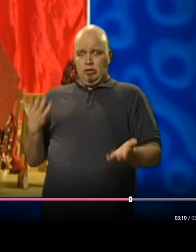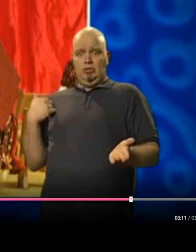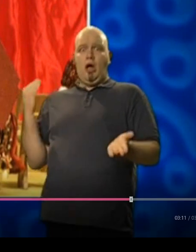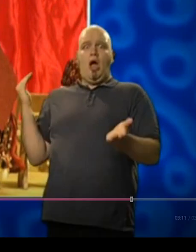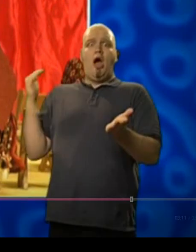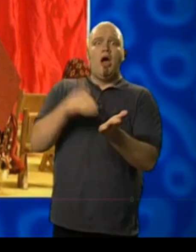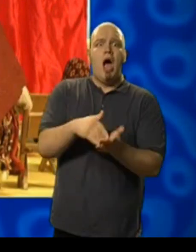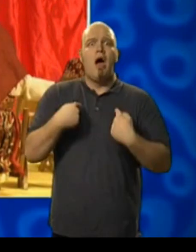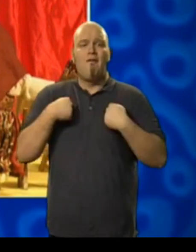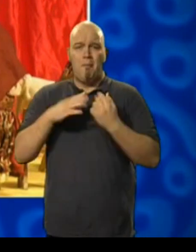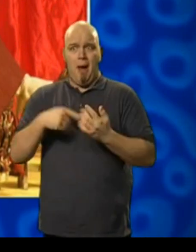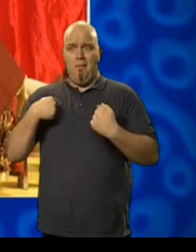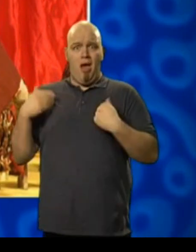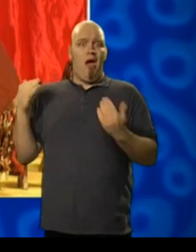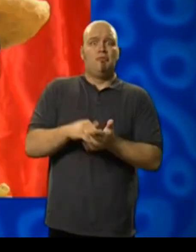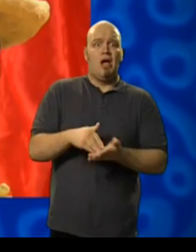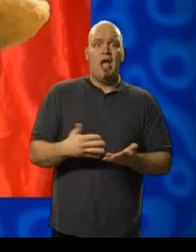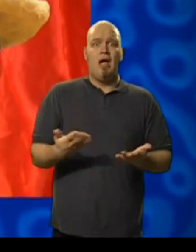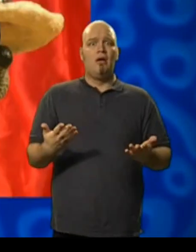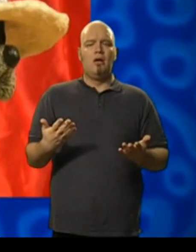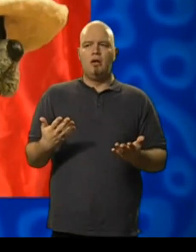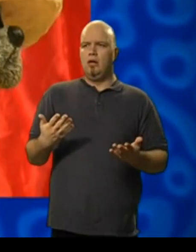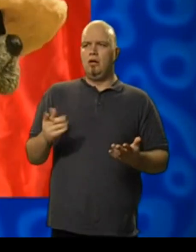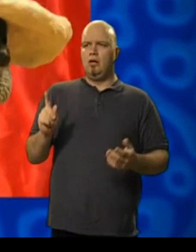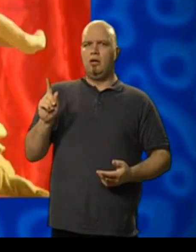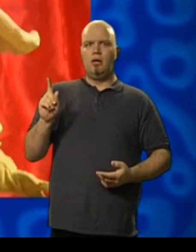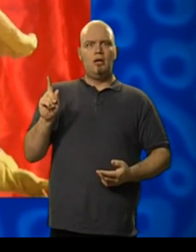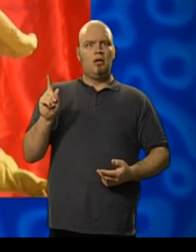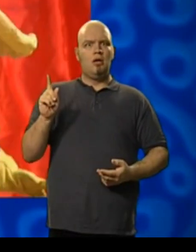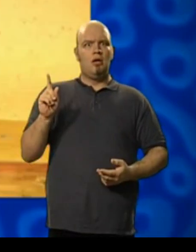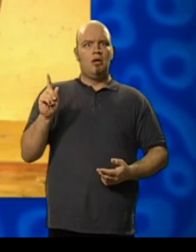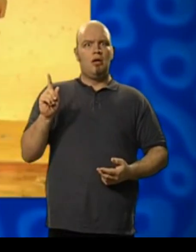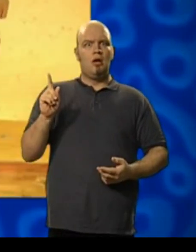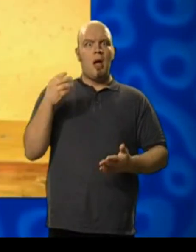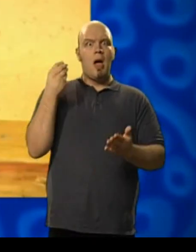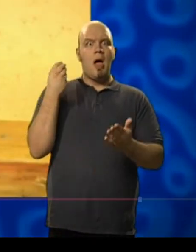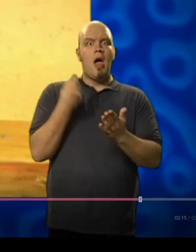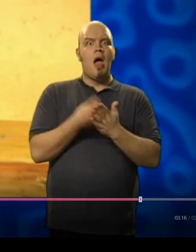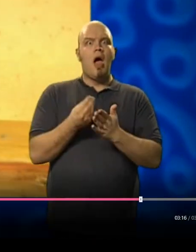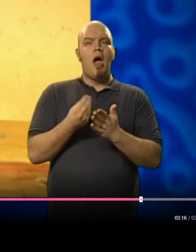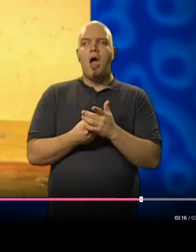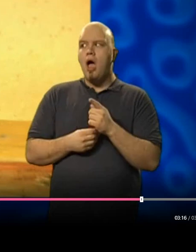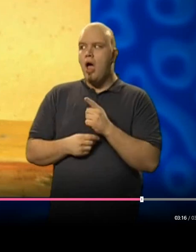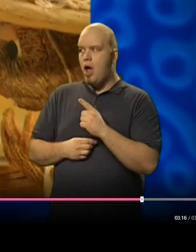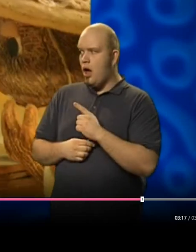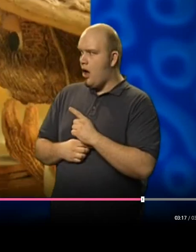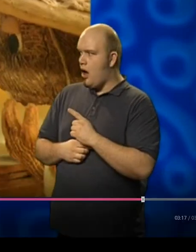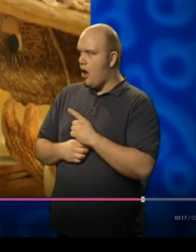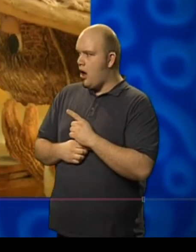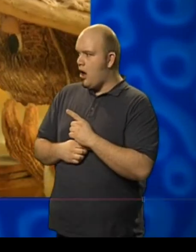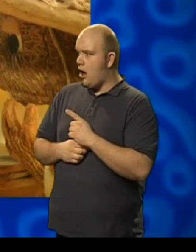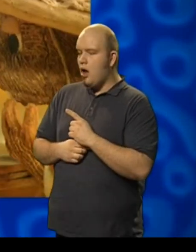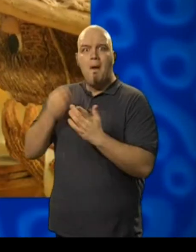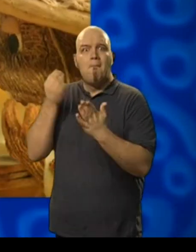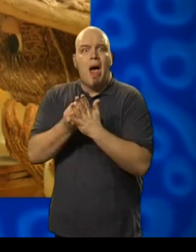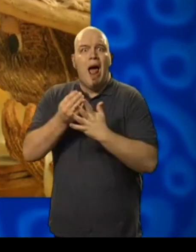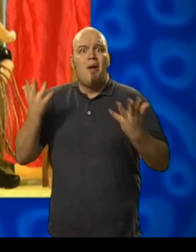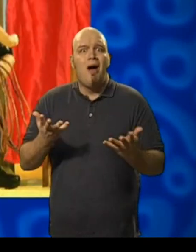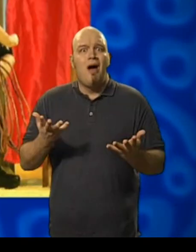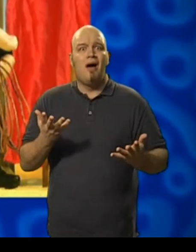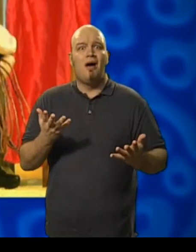No. I have just come from home. In that case... The money!